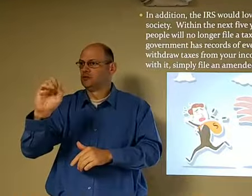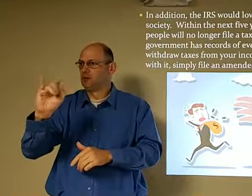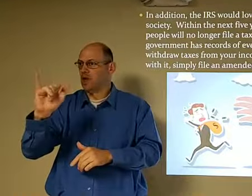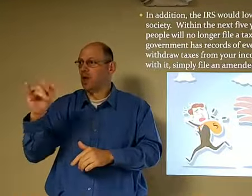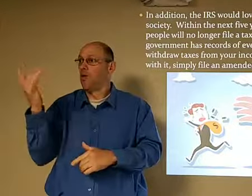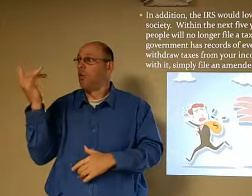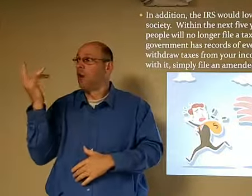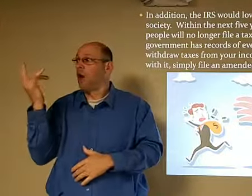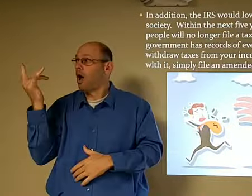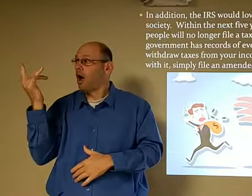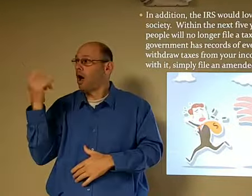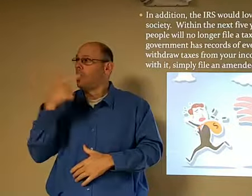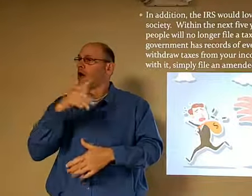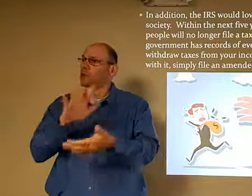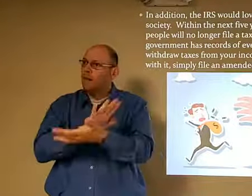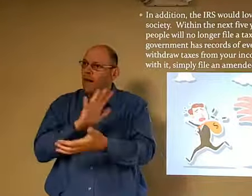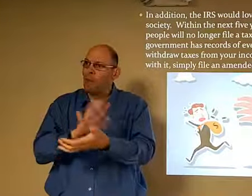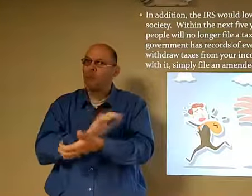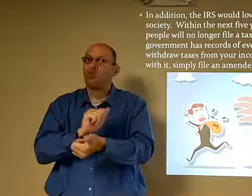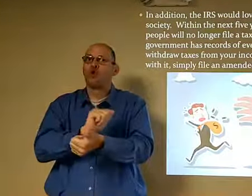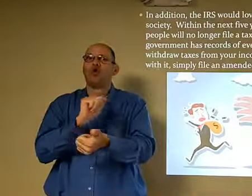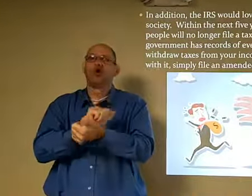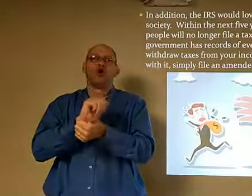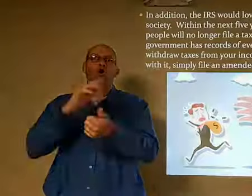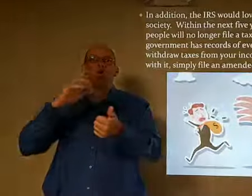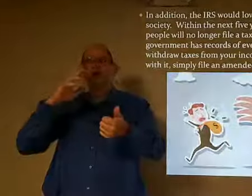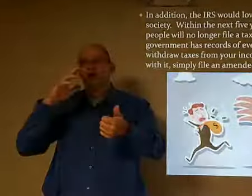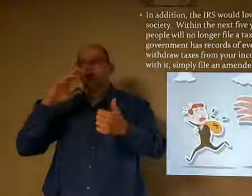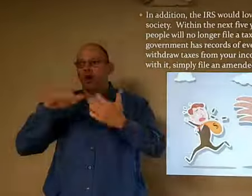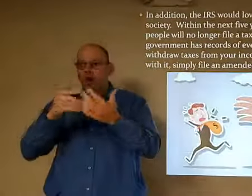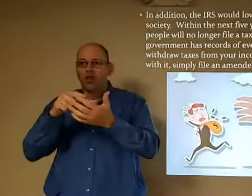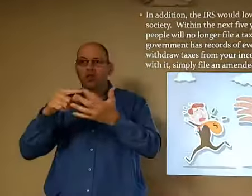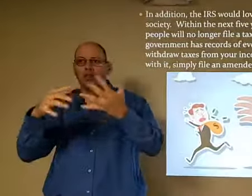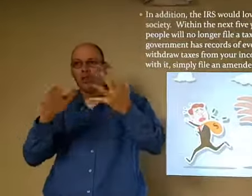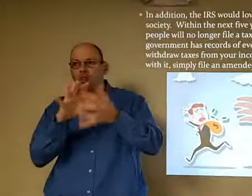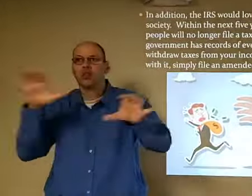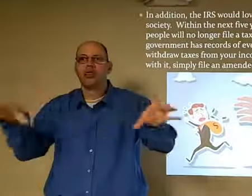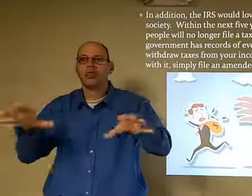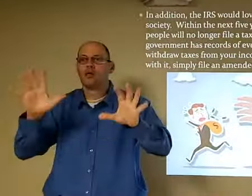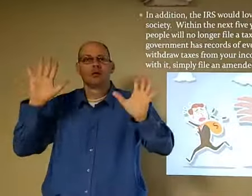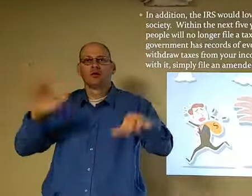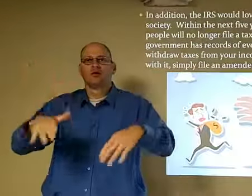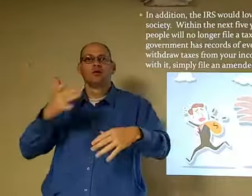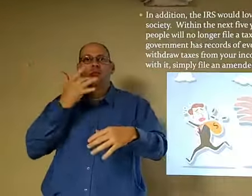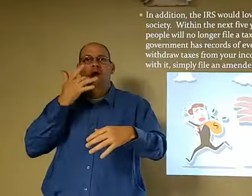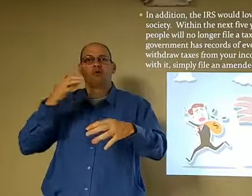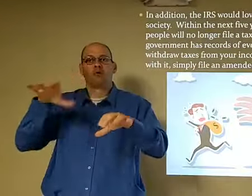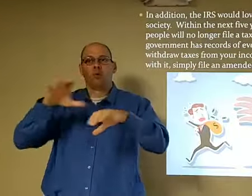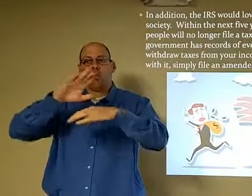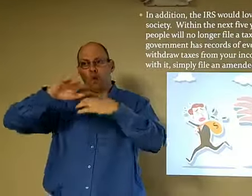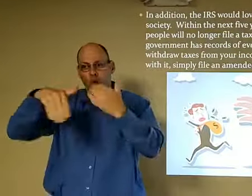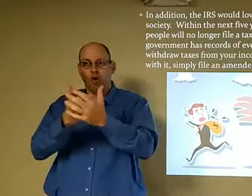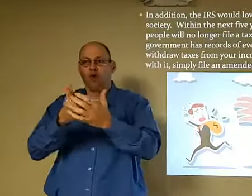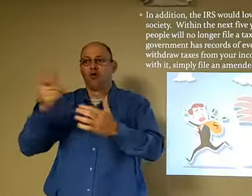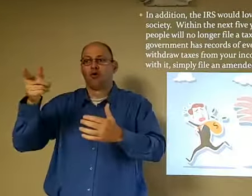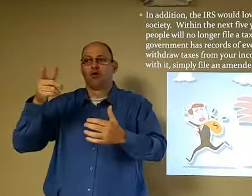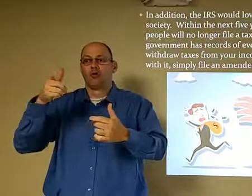Their goal would be cashless. And why would that be? You know, there's a lot of paperwork involved and a lot of responsibility